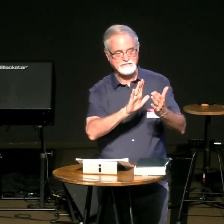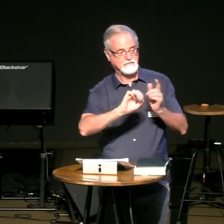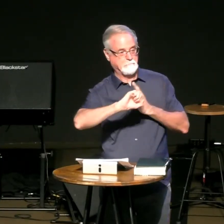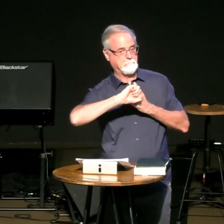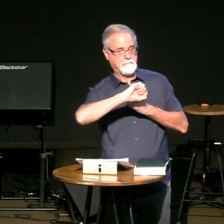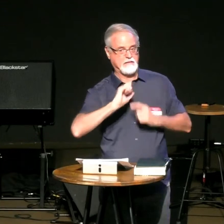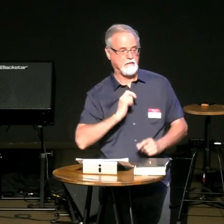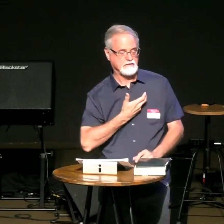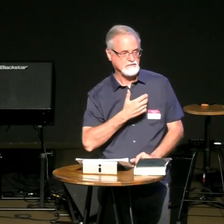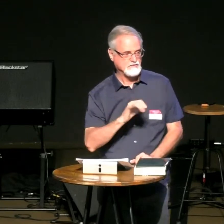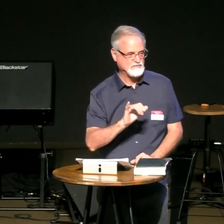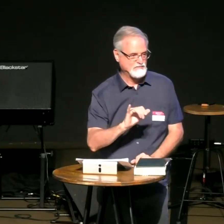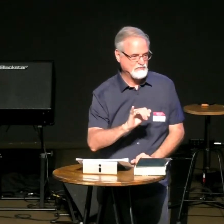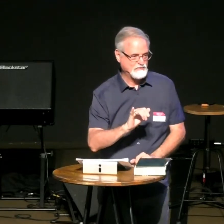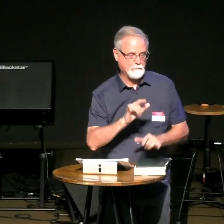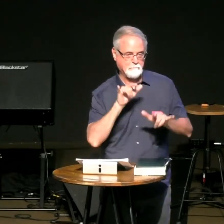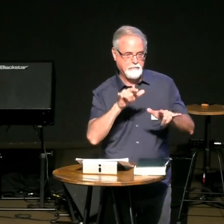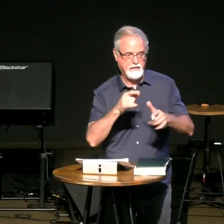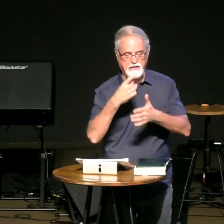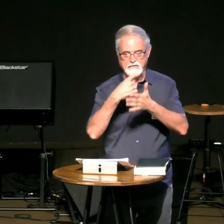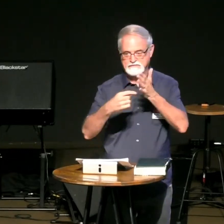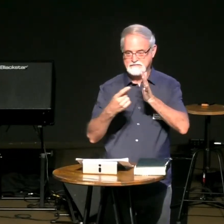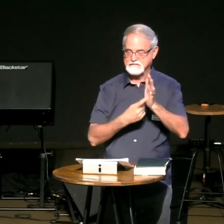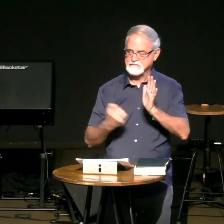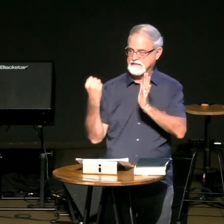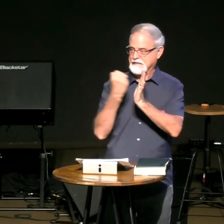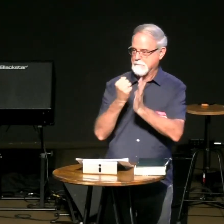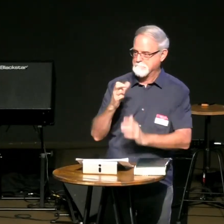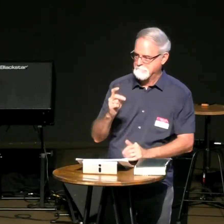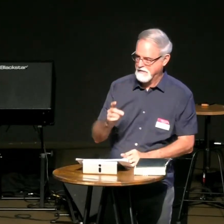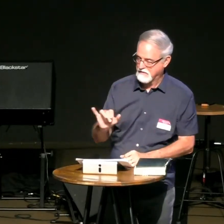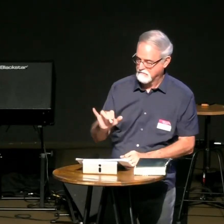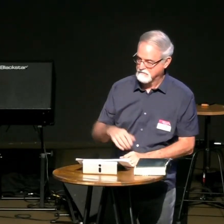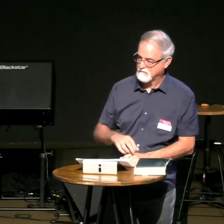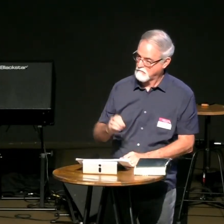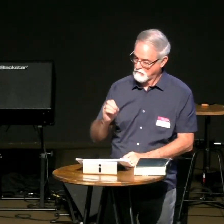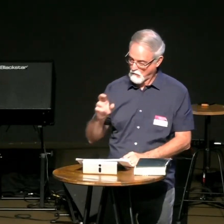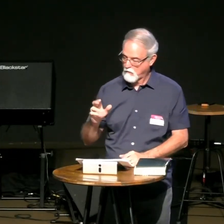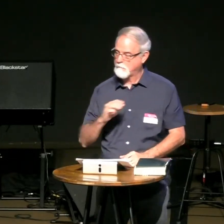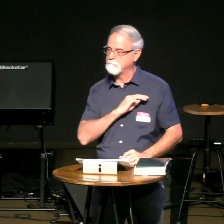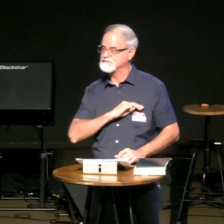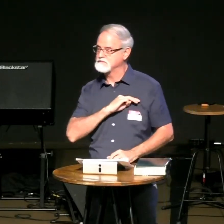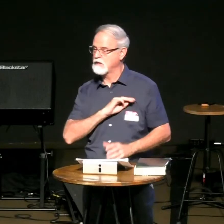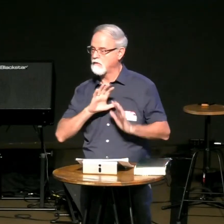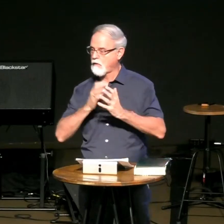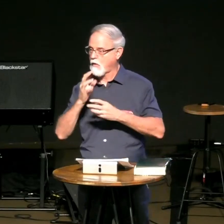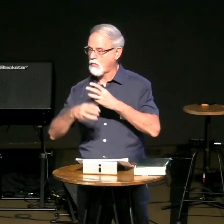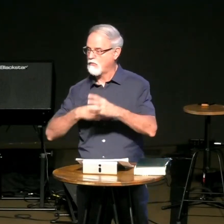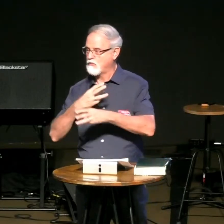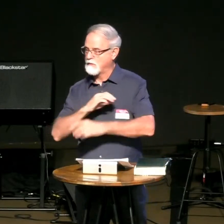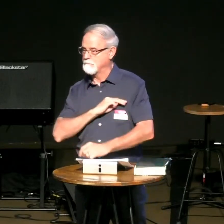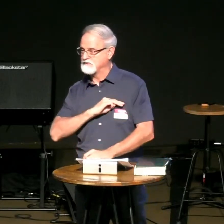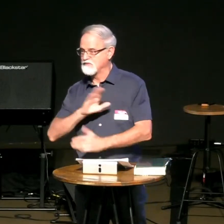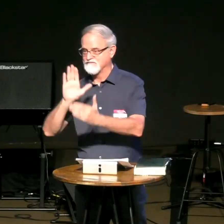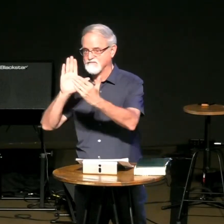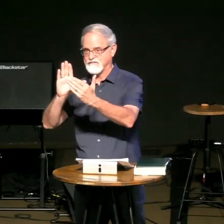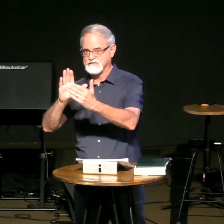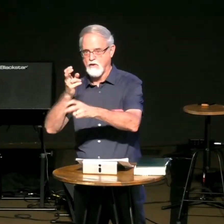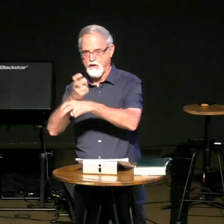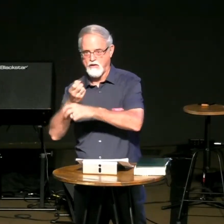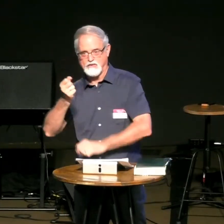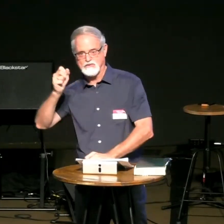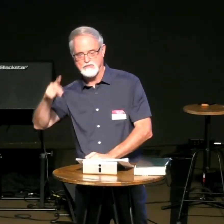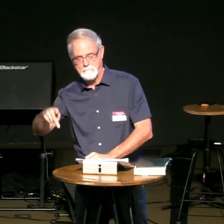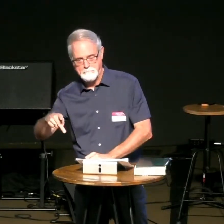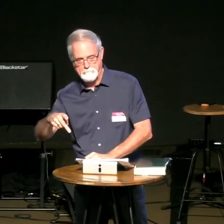to compare those servant those servants that were going to be beaten and killed to present-day faithful prophets or missionaries